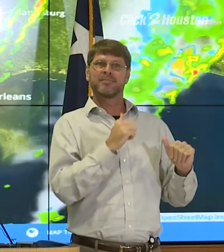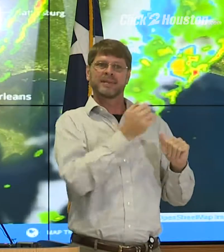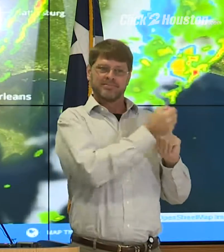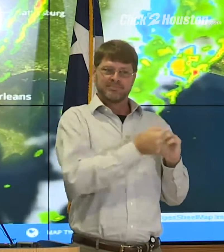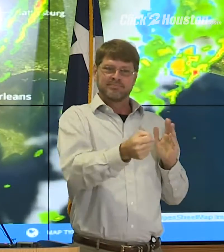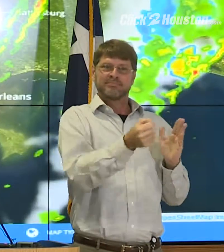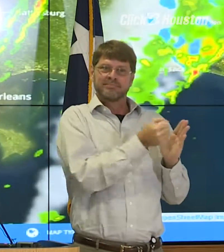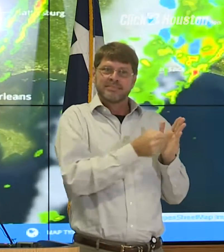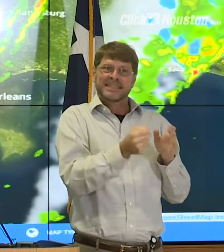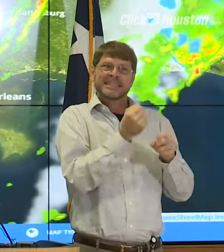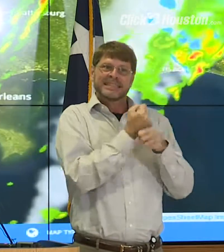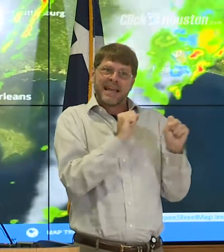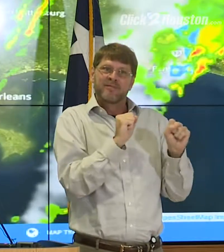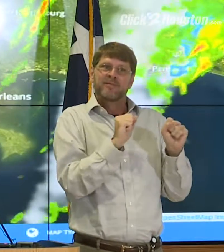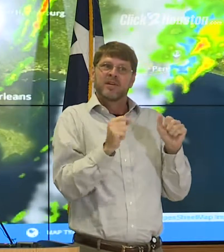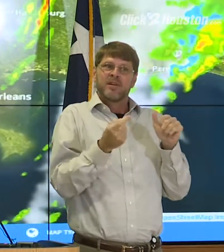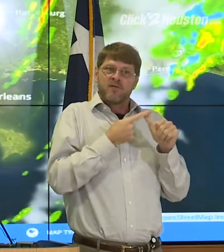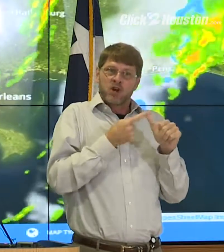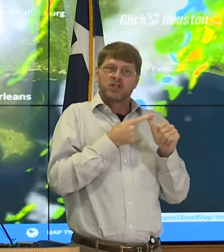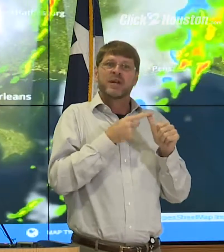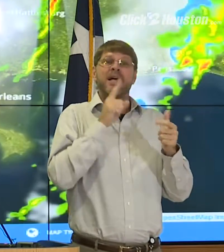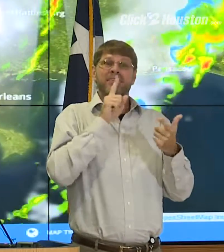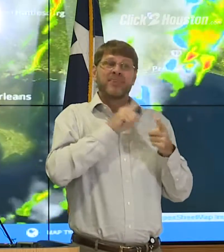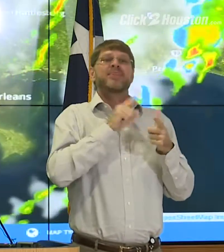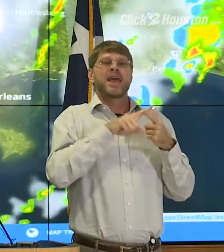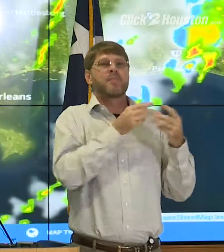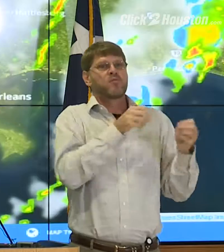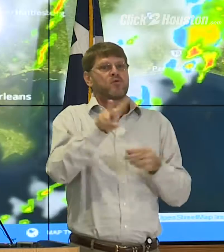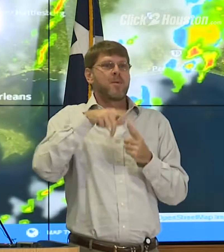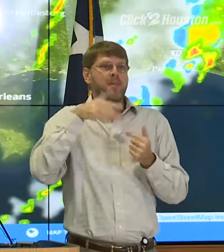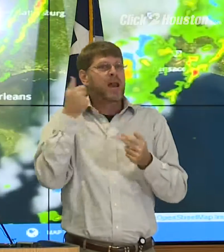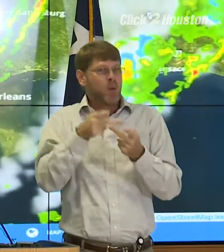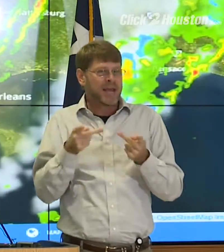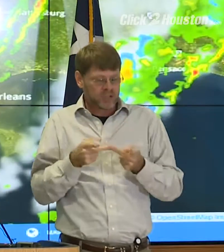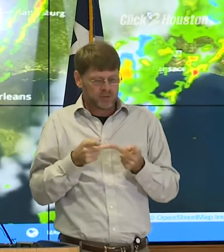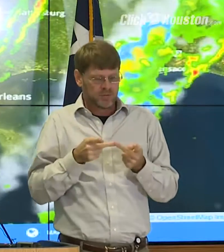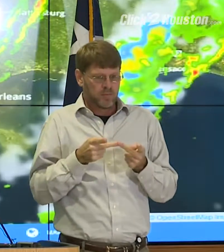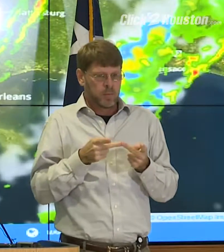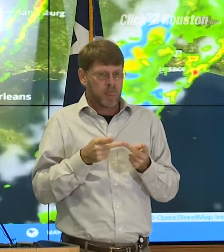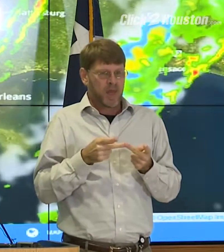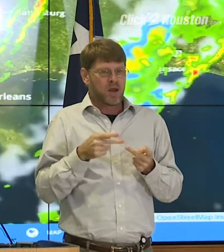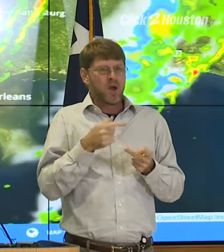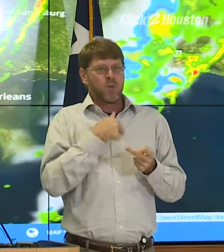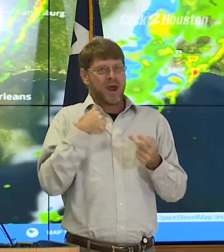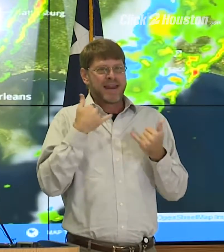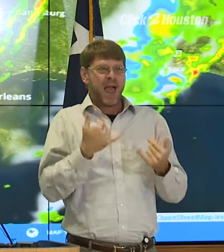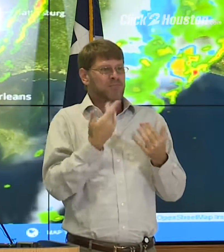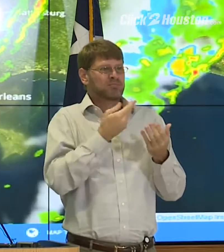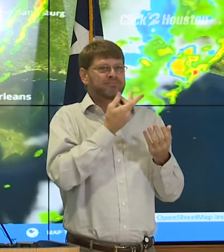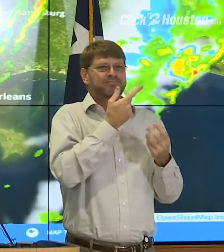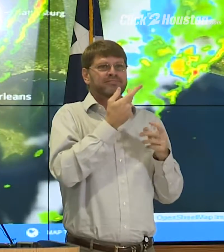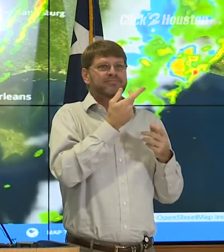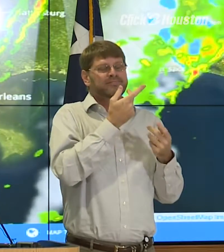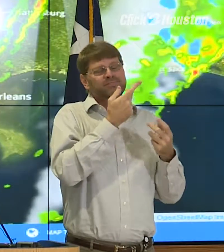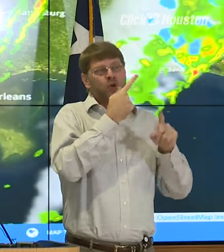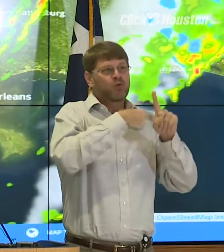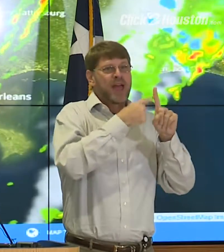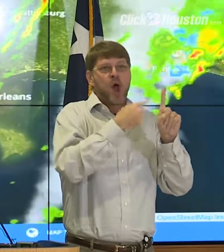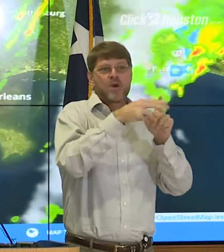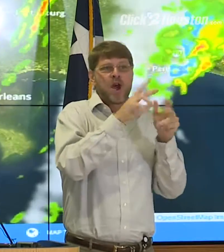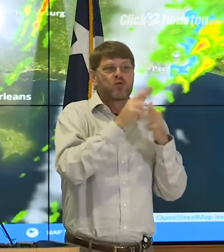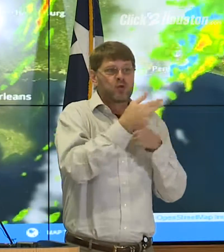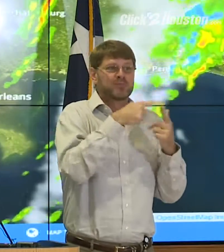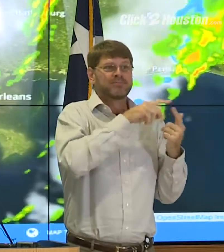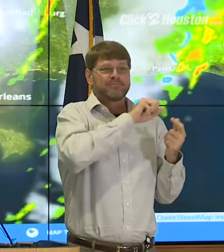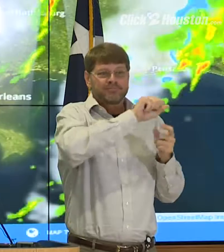get people as safe and secure and sanitary there until we can move them to a better location. We are engaging hotel rooms throughout the state to move